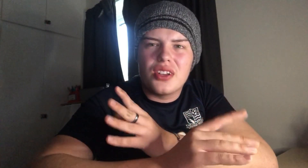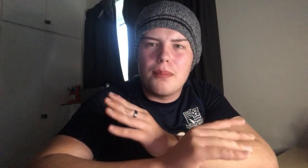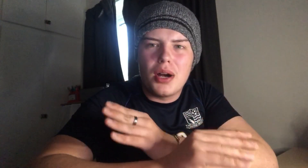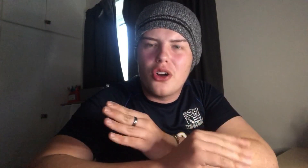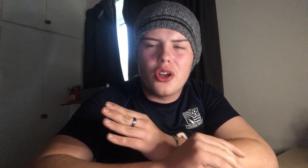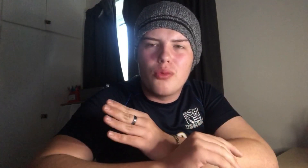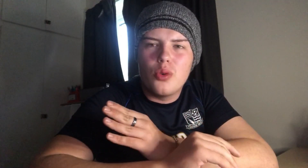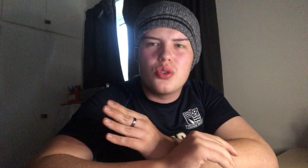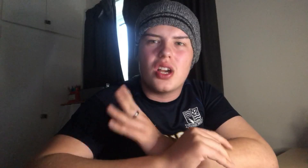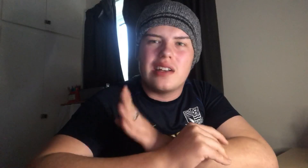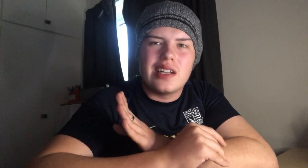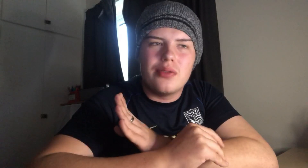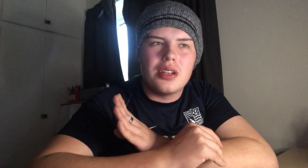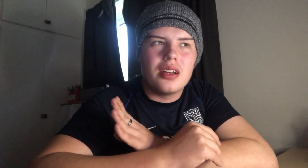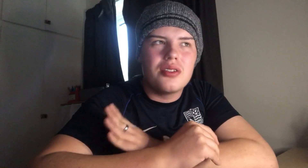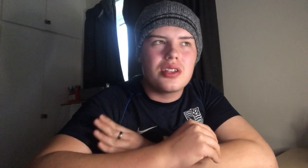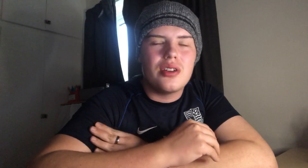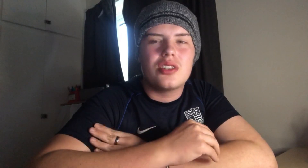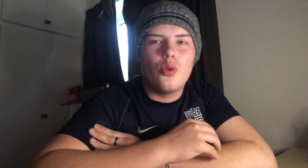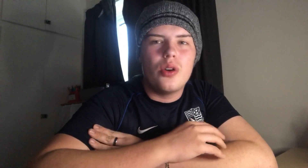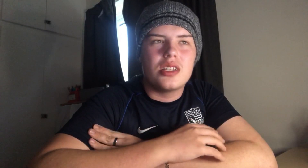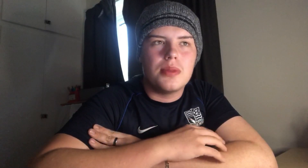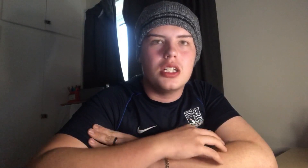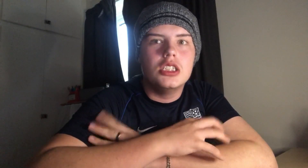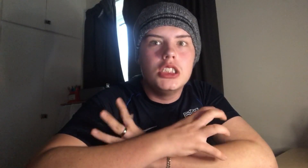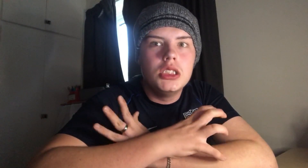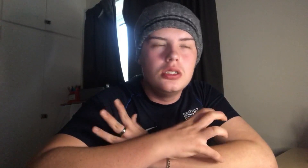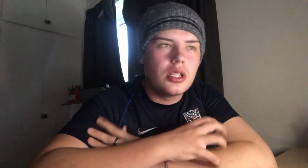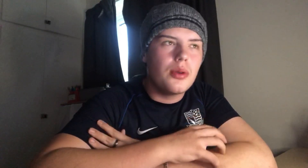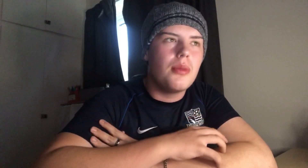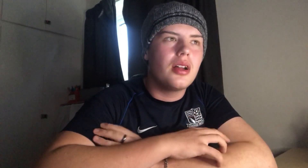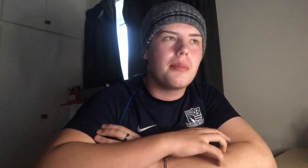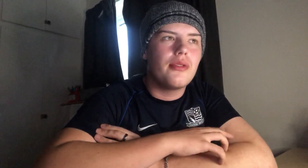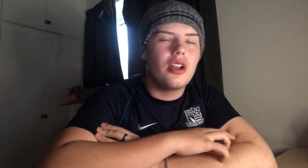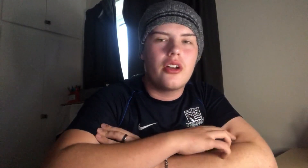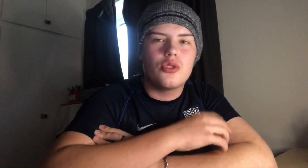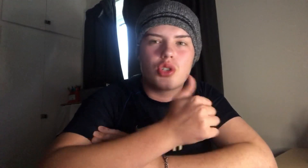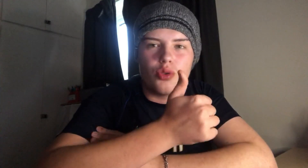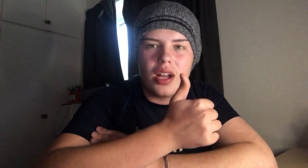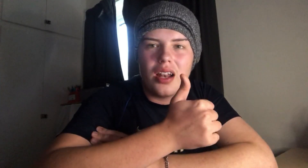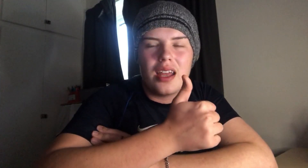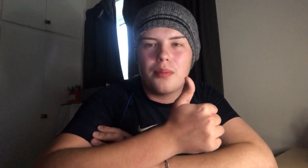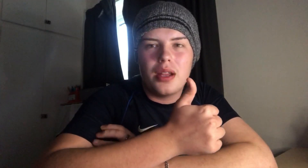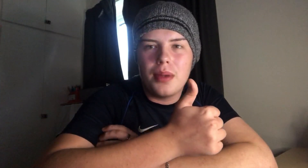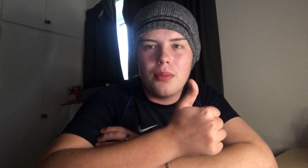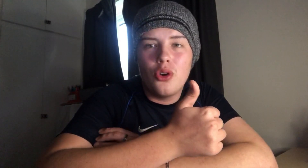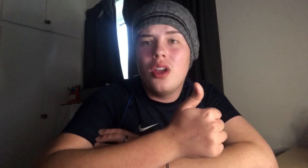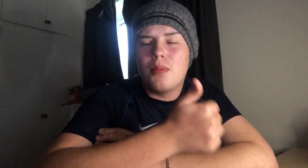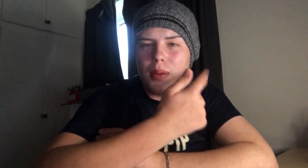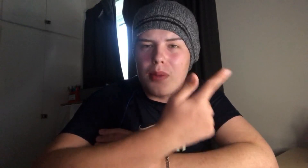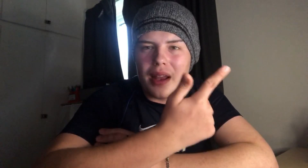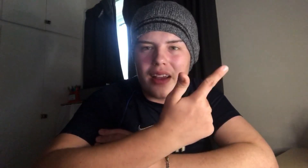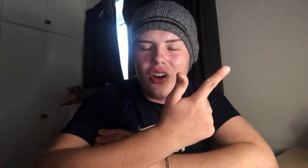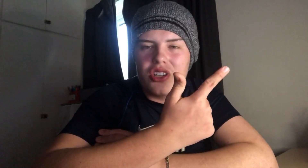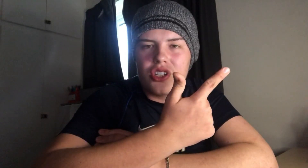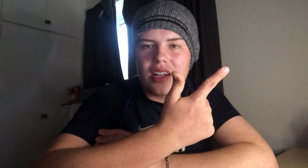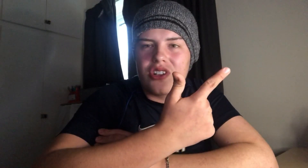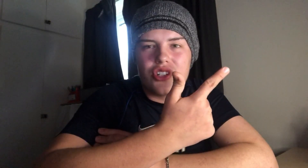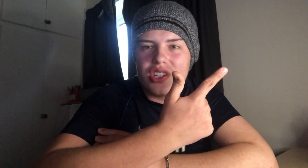under embargo rules, I don't know. So it's always a bit like, ooh, so we might be relying on Terrell Egby a bit more. Maybe playing Isaac Hutchinson